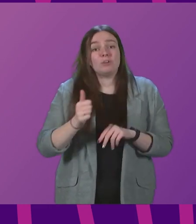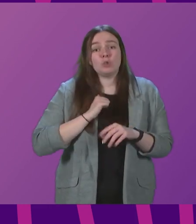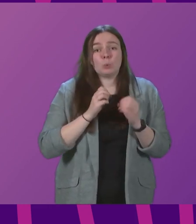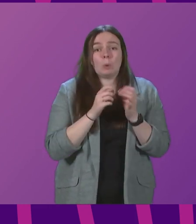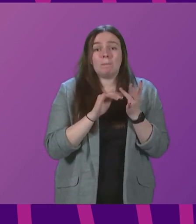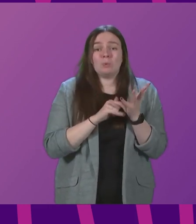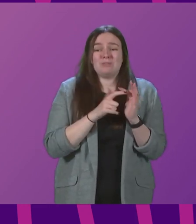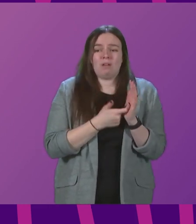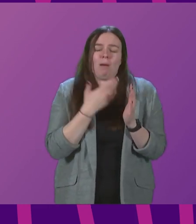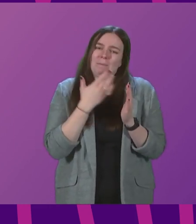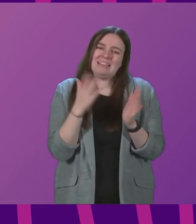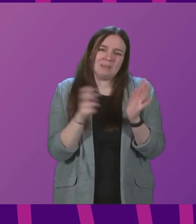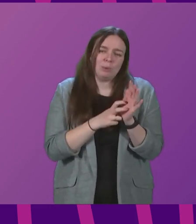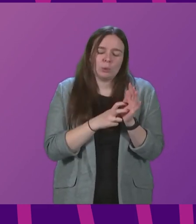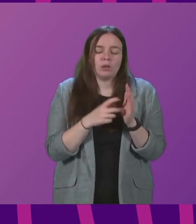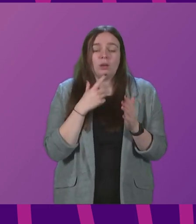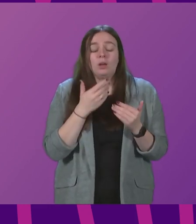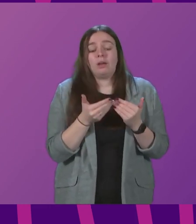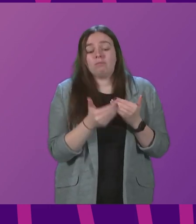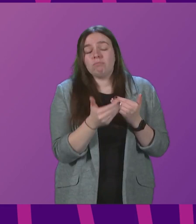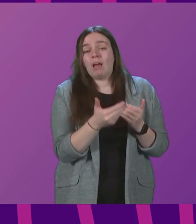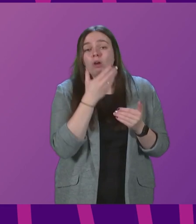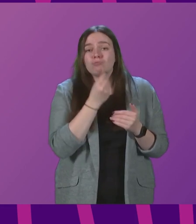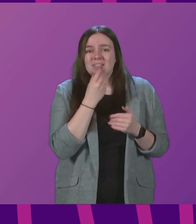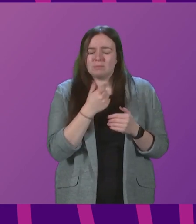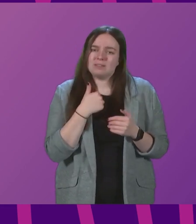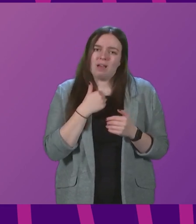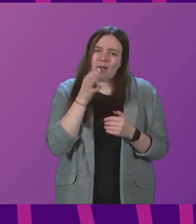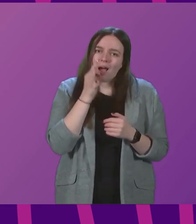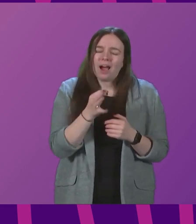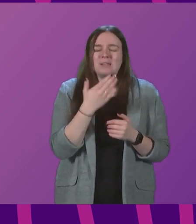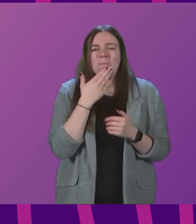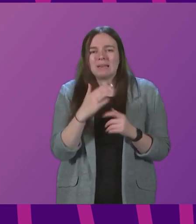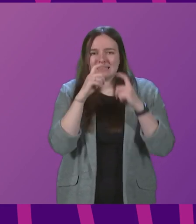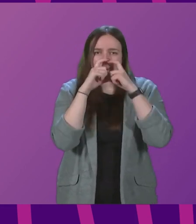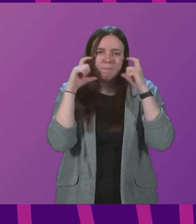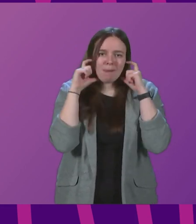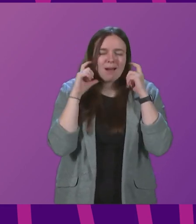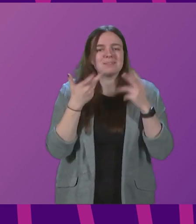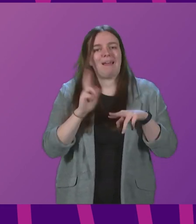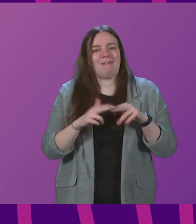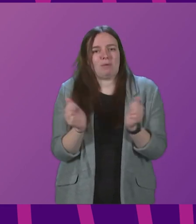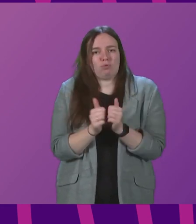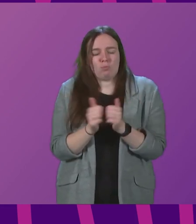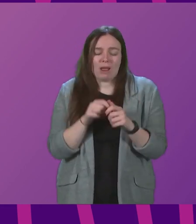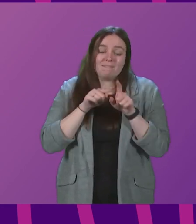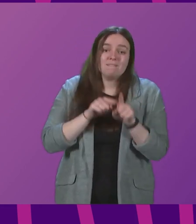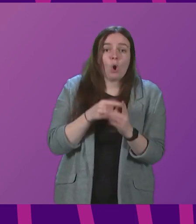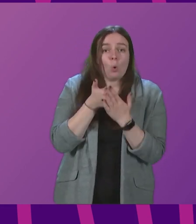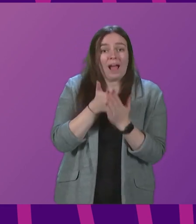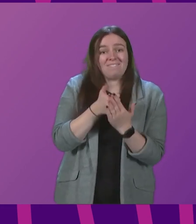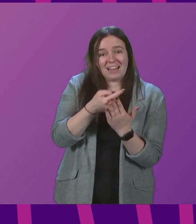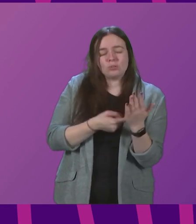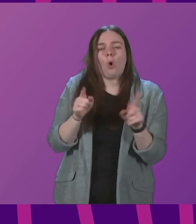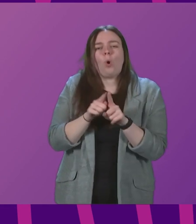then please book it. And as we heard towards Christmas, I would also ask everyone to please wear a mask where appropriate, follow the advice, and also please